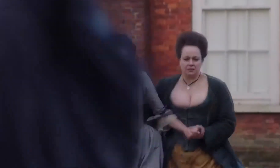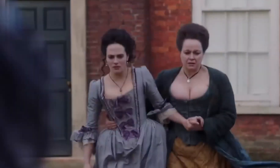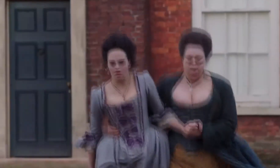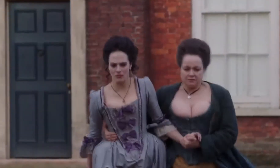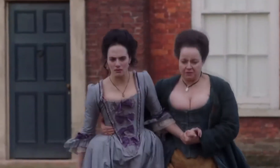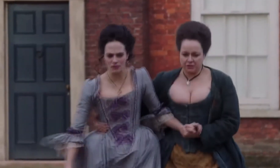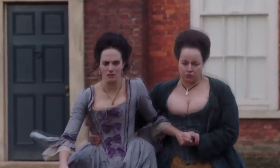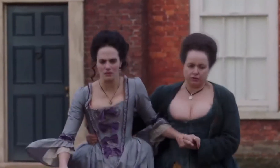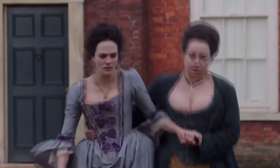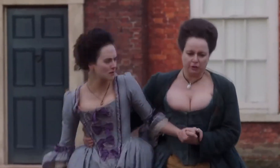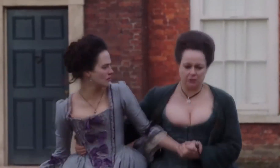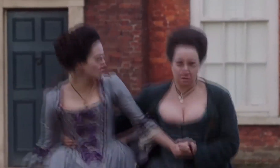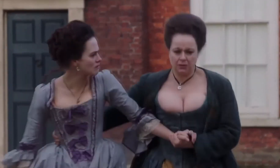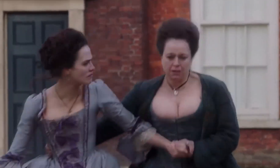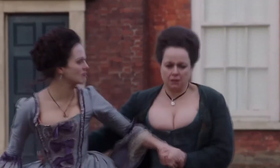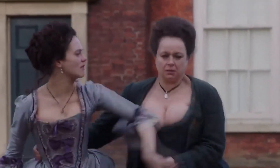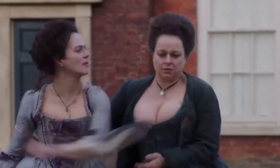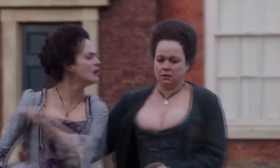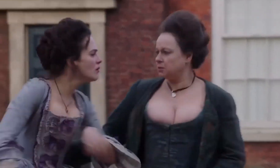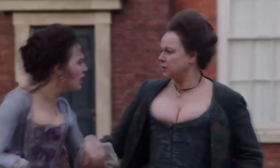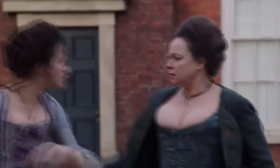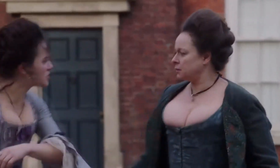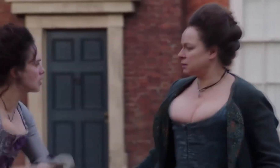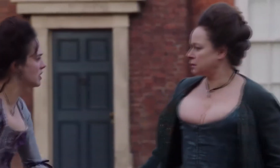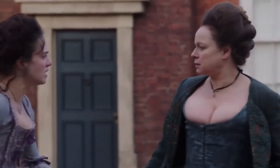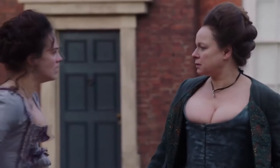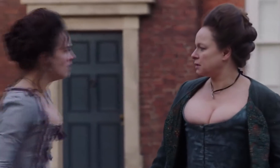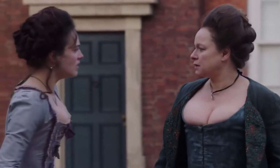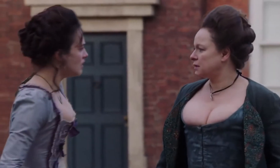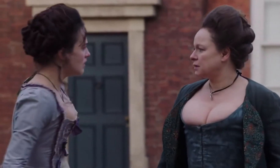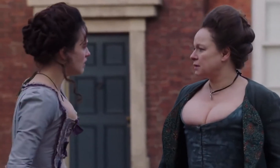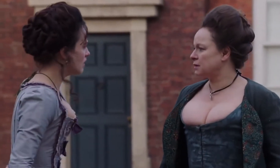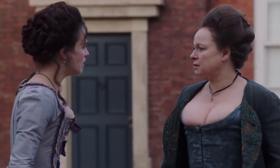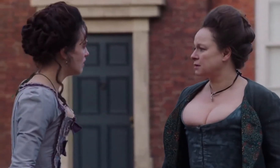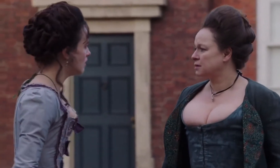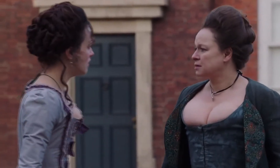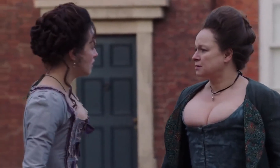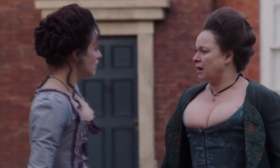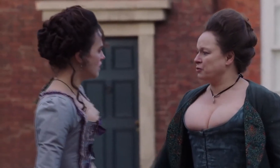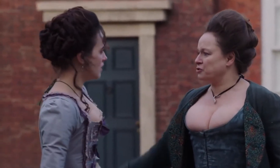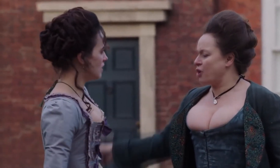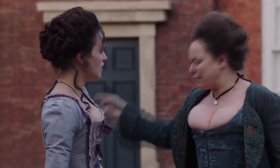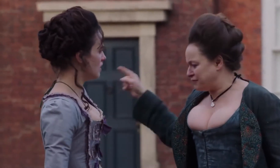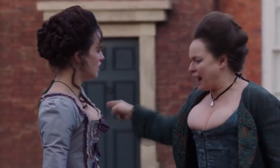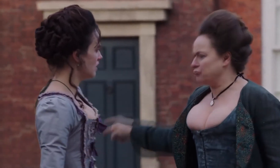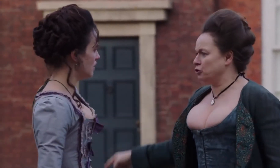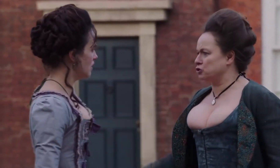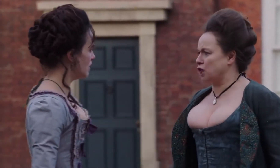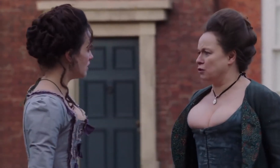and then I saw you. Why'd you stop, mate? I would have not had that on your soul.